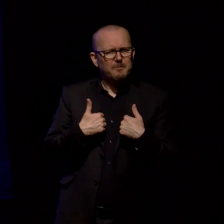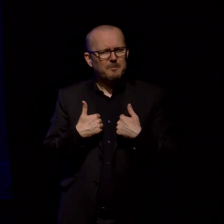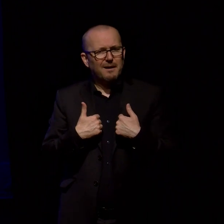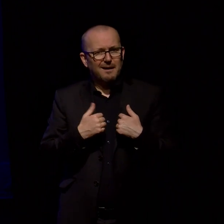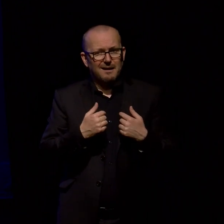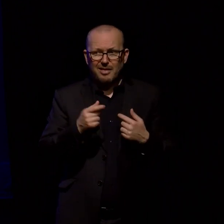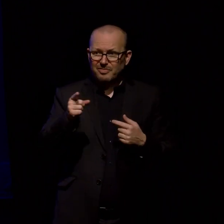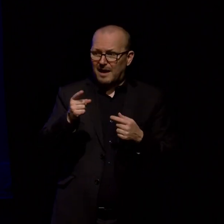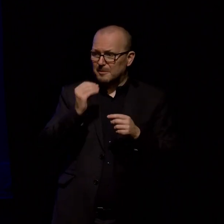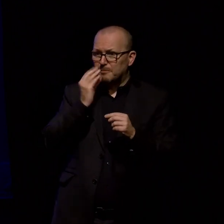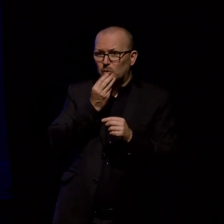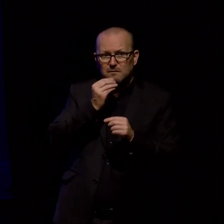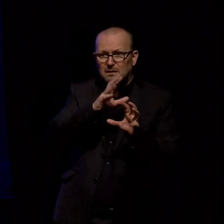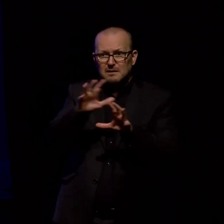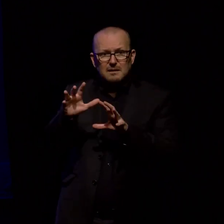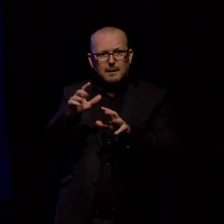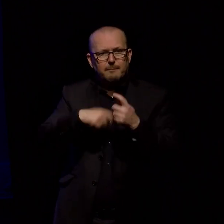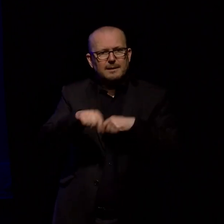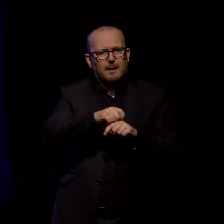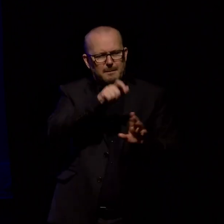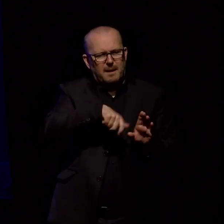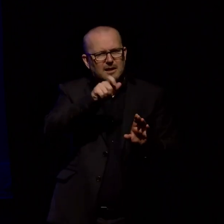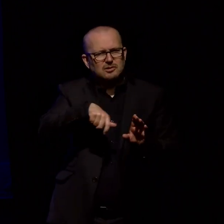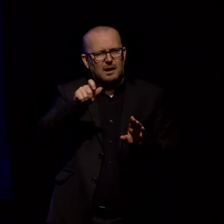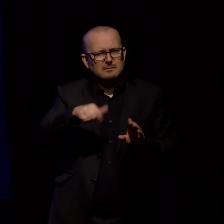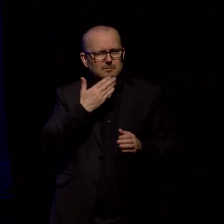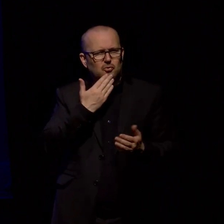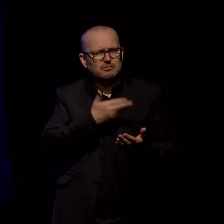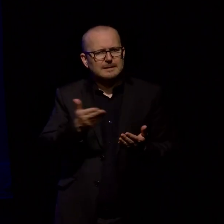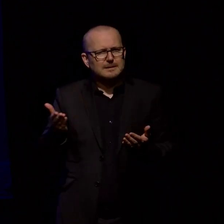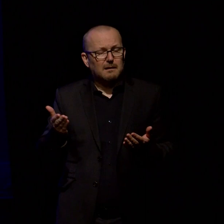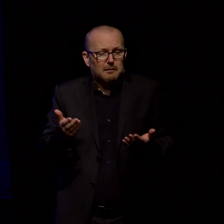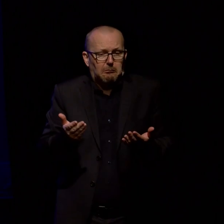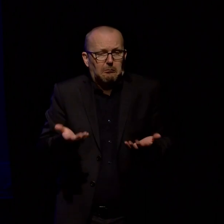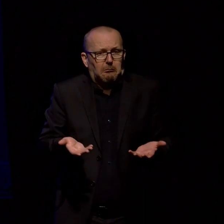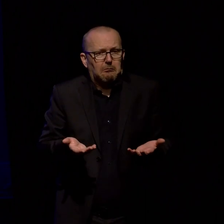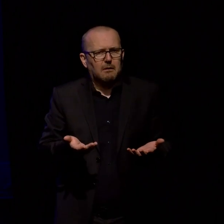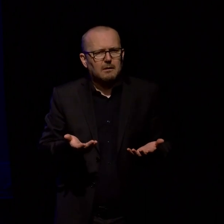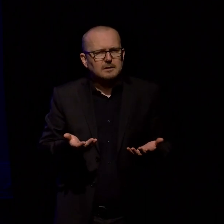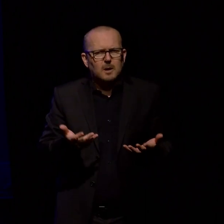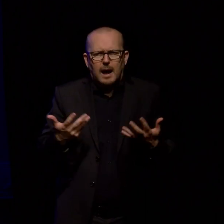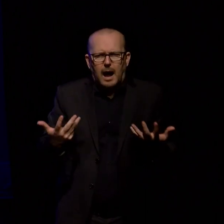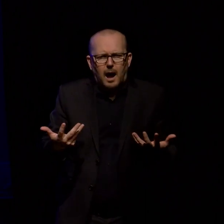and this may be my own failing but I could not find a way to make these compelling to